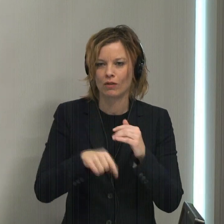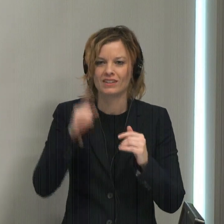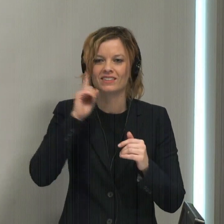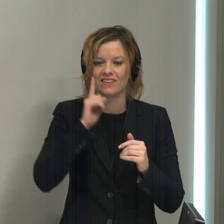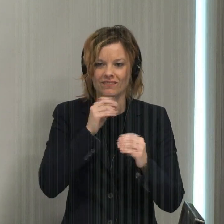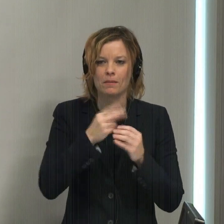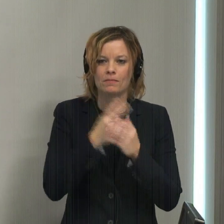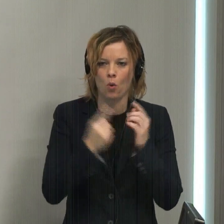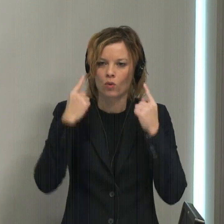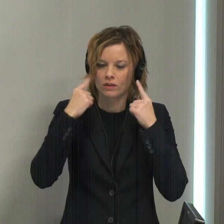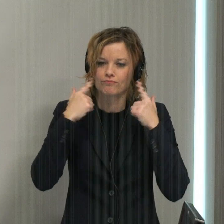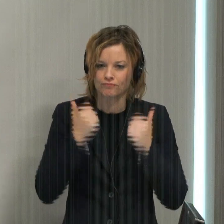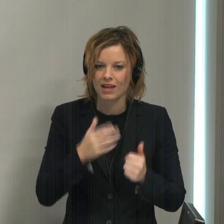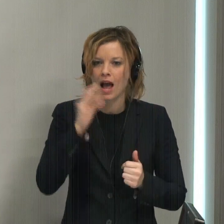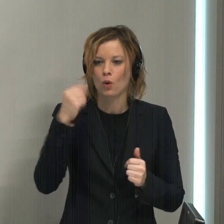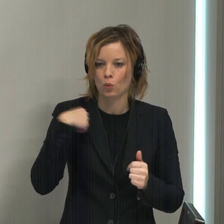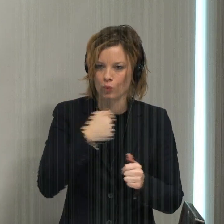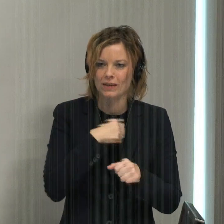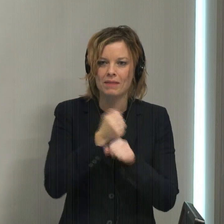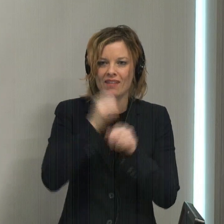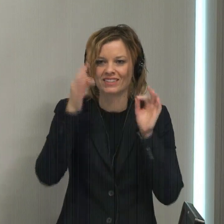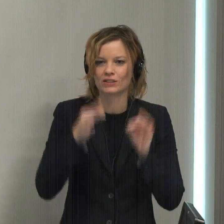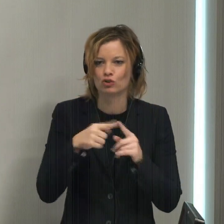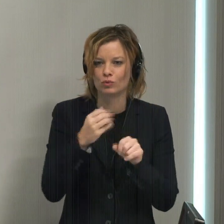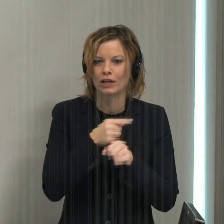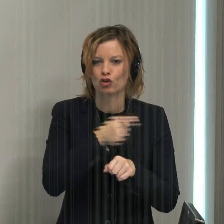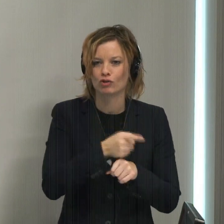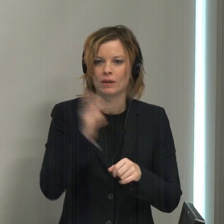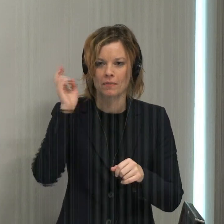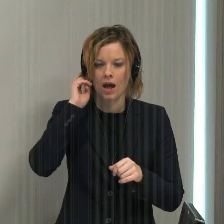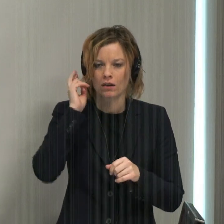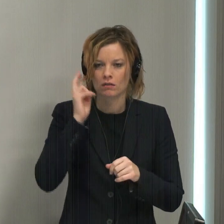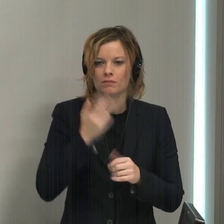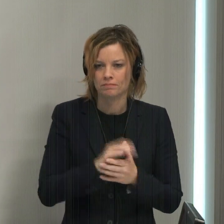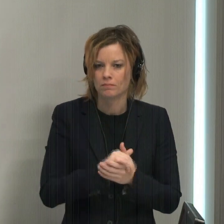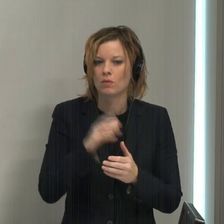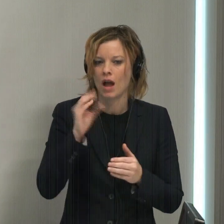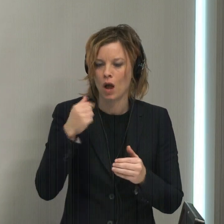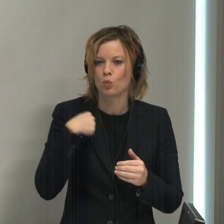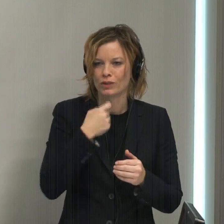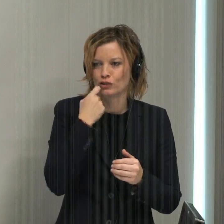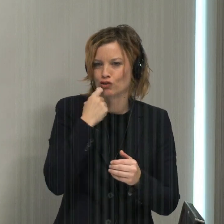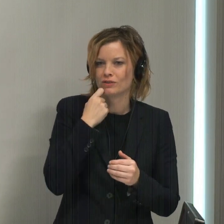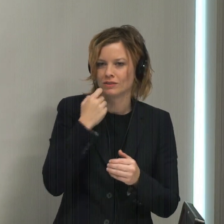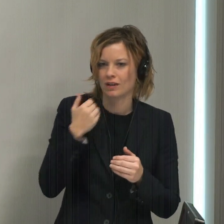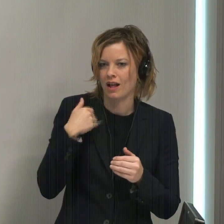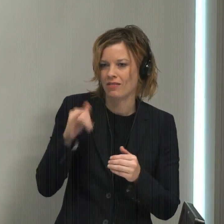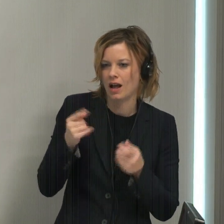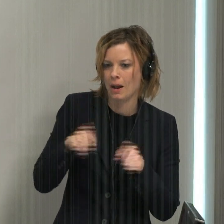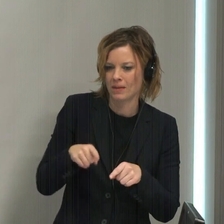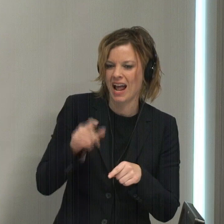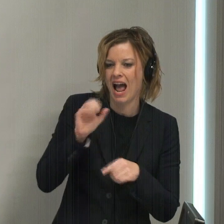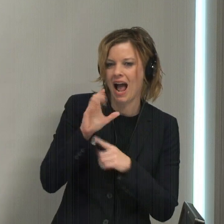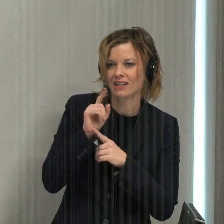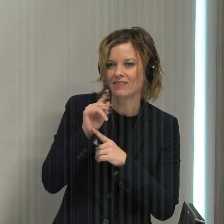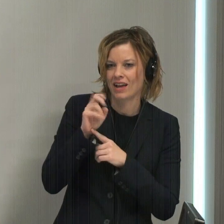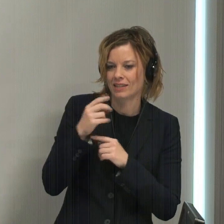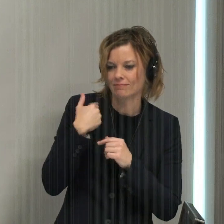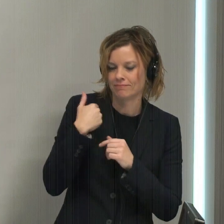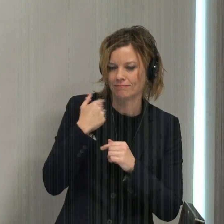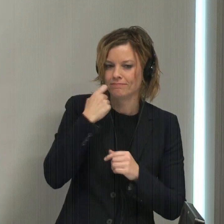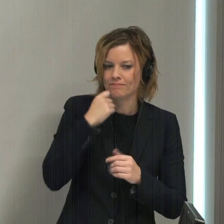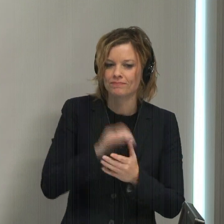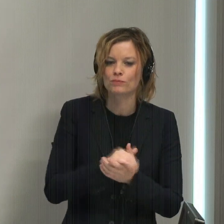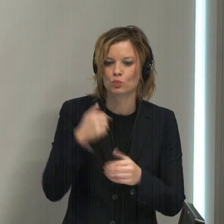ears. We made the decision to get her implanted with cochlear implants, which we actually just had at the time. So